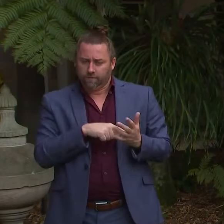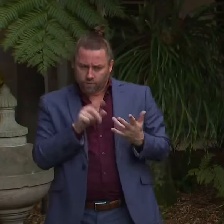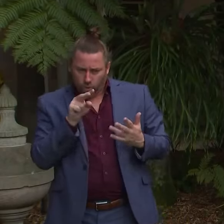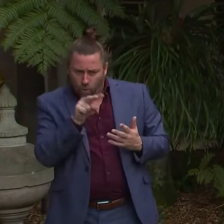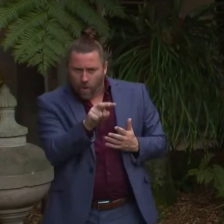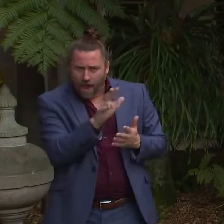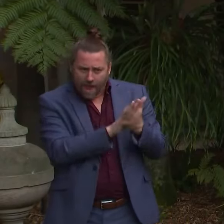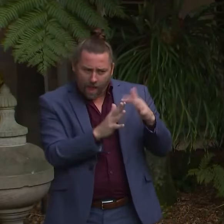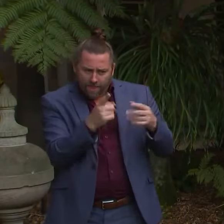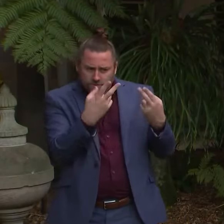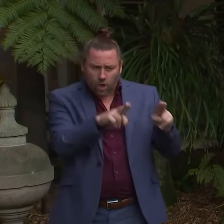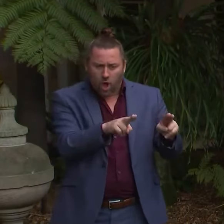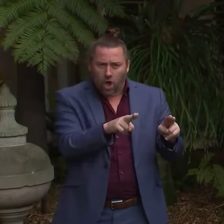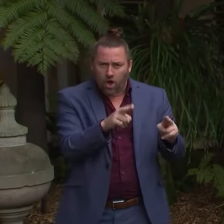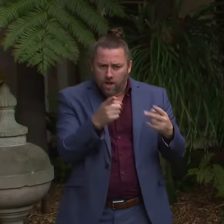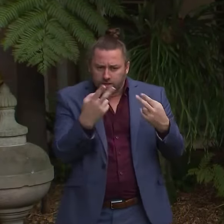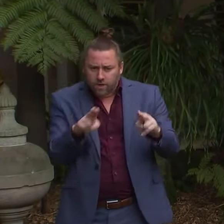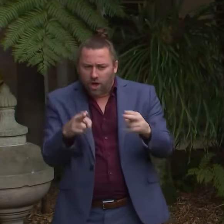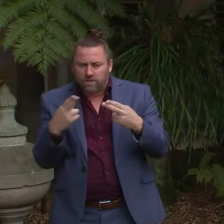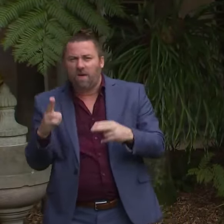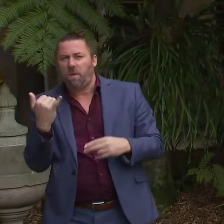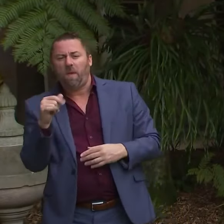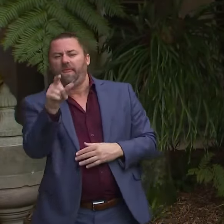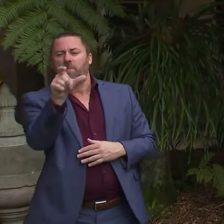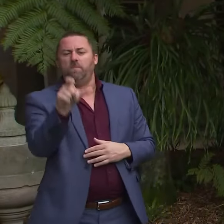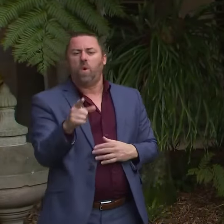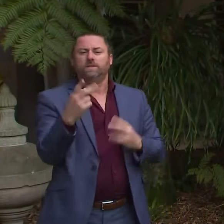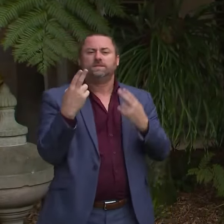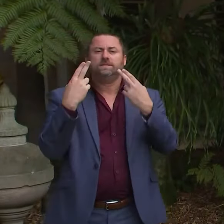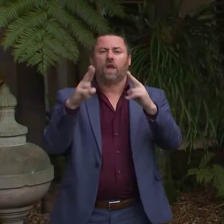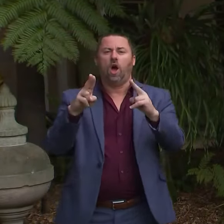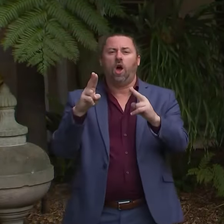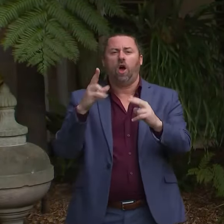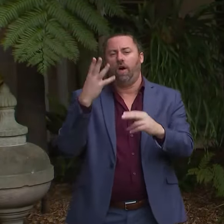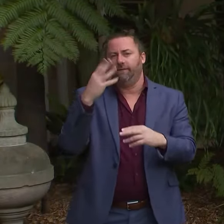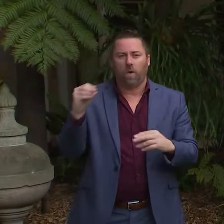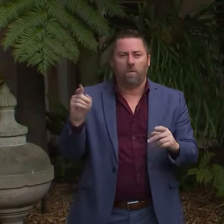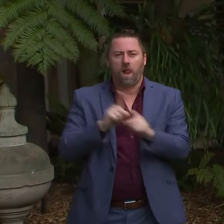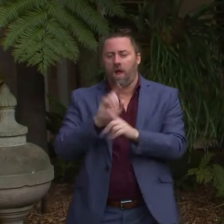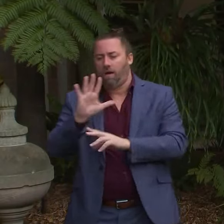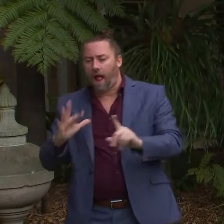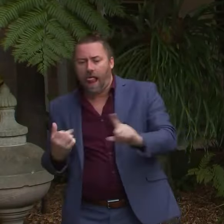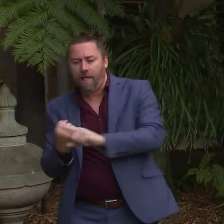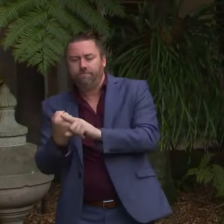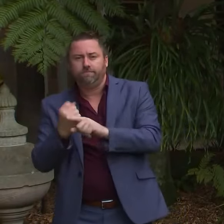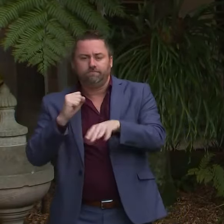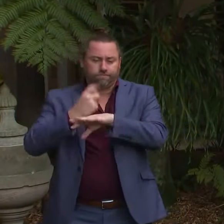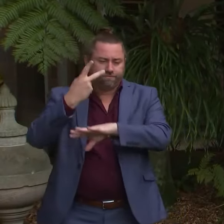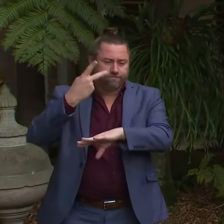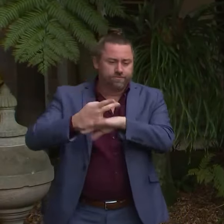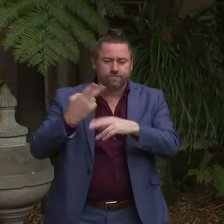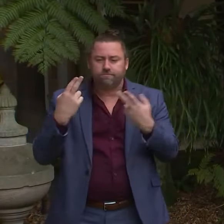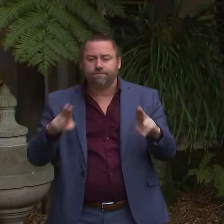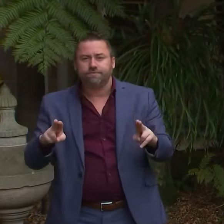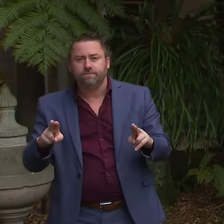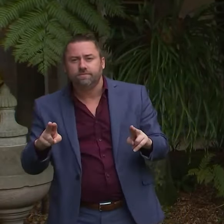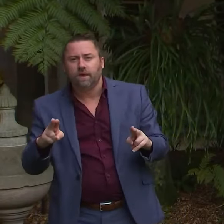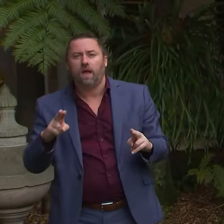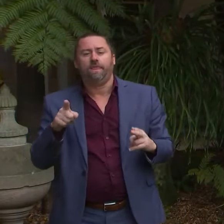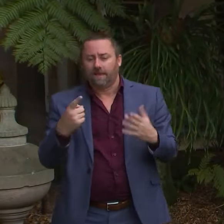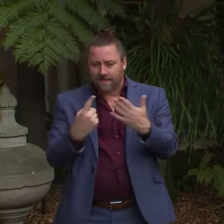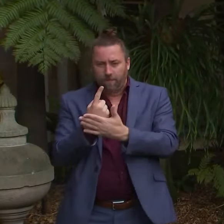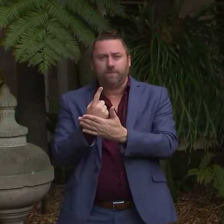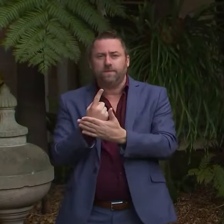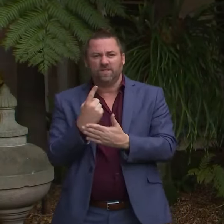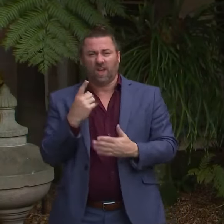at those deaths. If it is obvious that that person has died from an alternative cause, such as a motor vehicle accident, and that has happened a number of occasions,